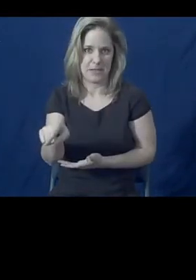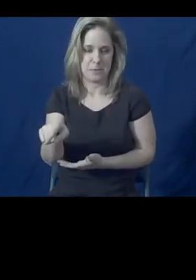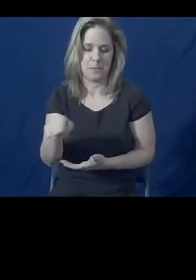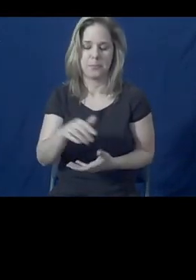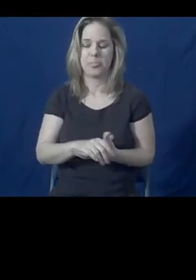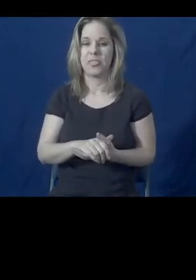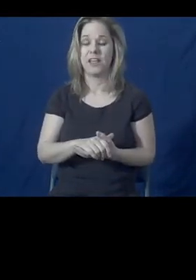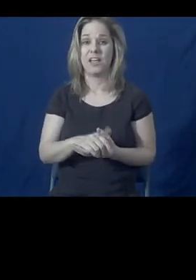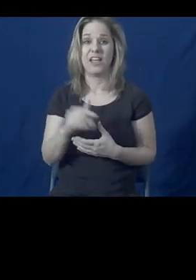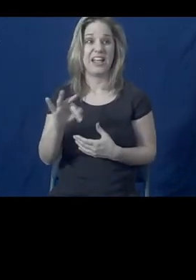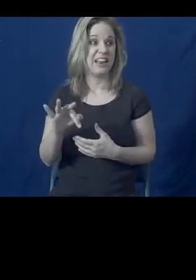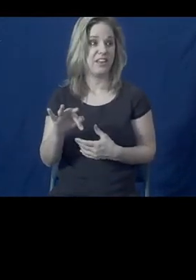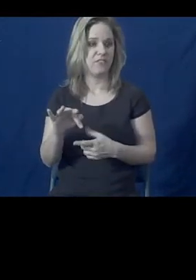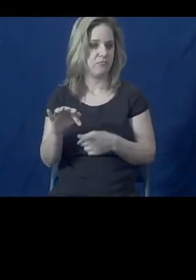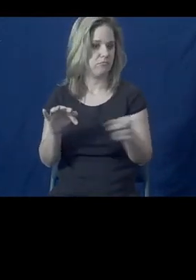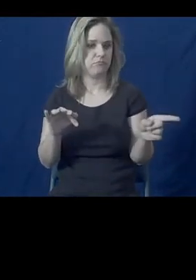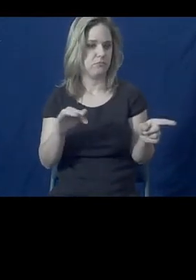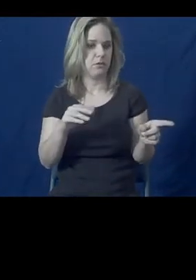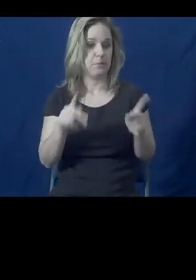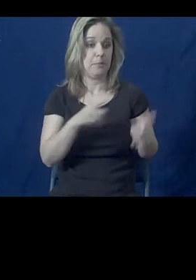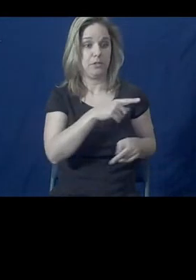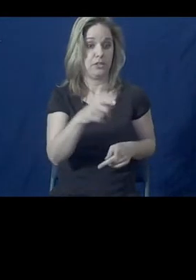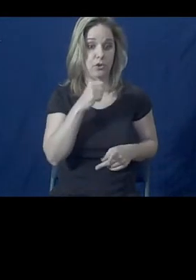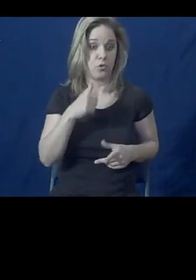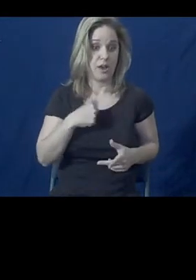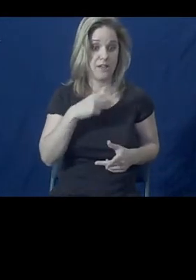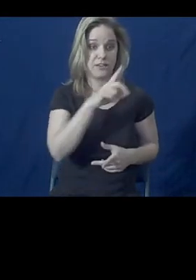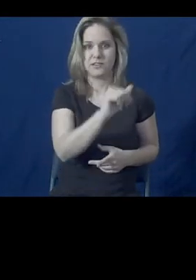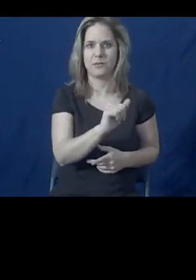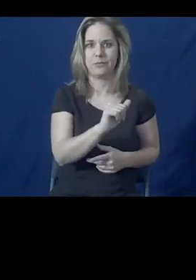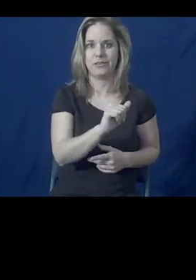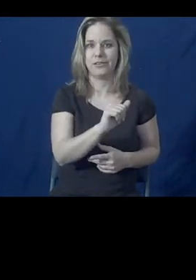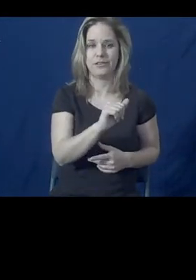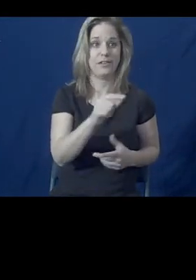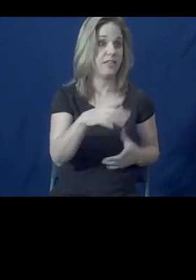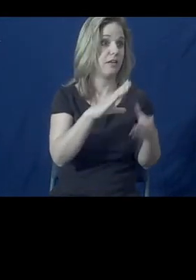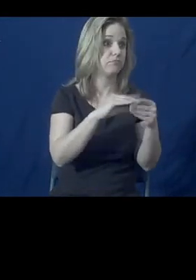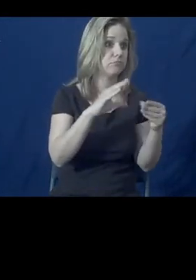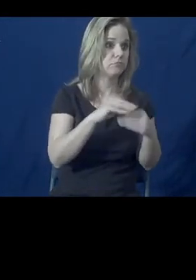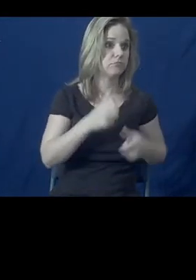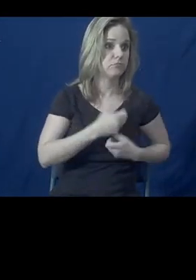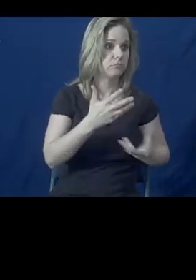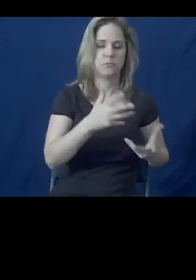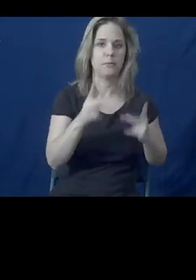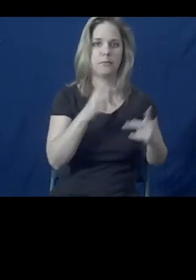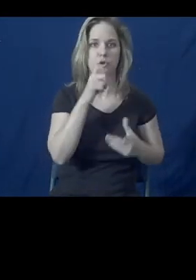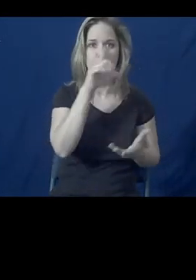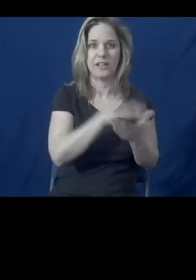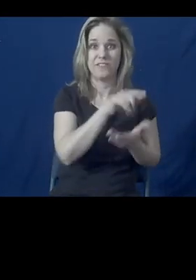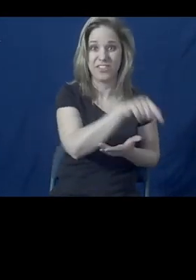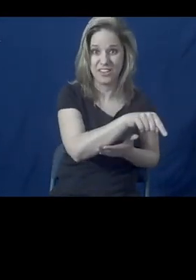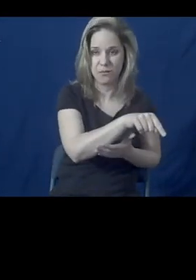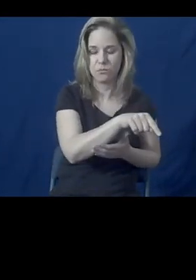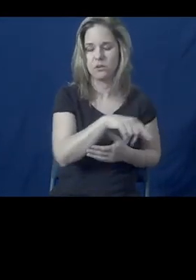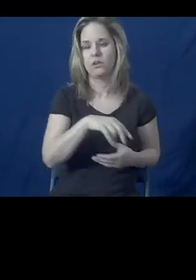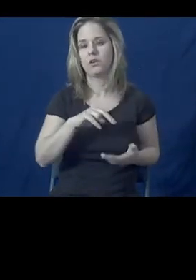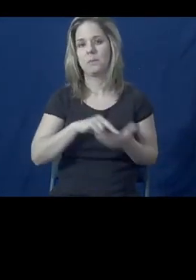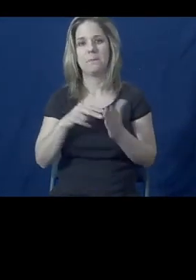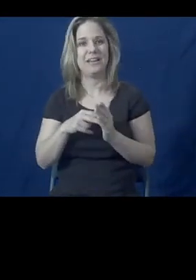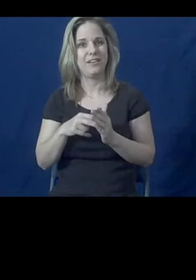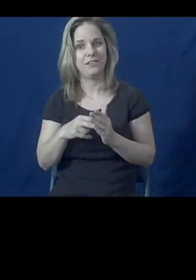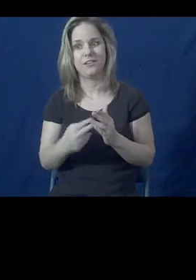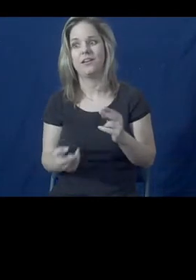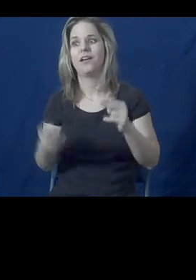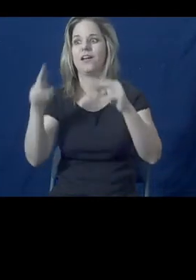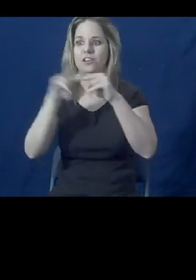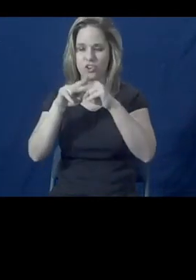disabilities many times are not believed when they disclose their stories of abuse. So for those who are dealing with those additional challenges of